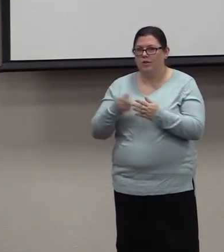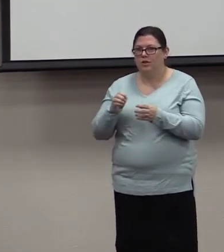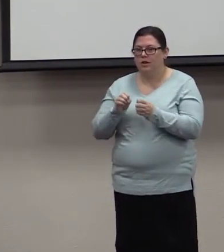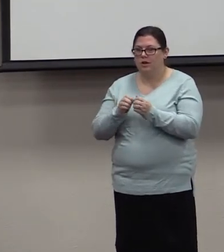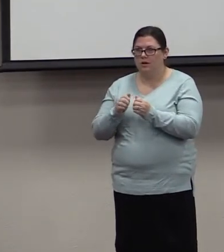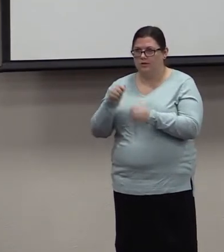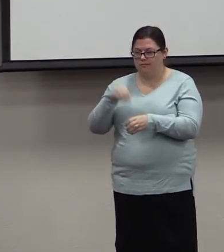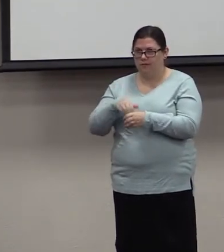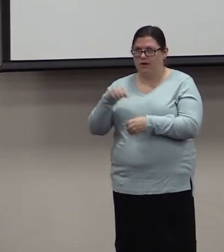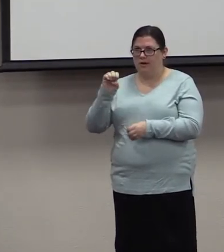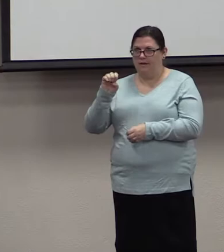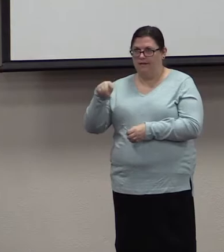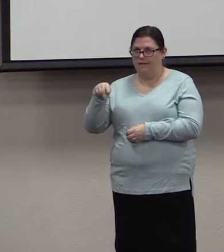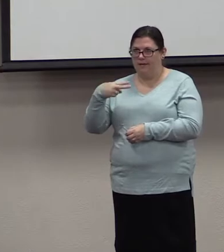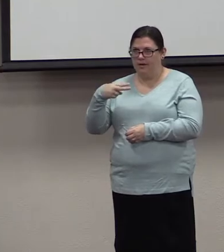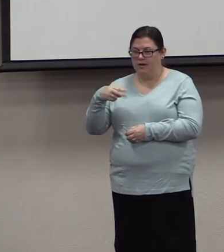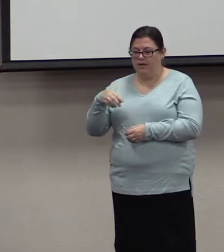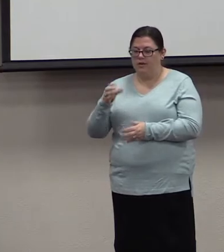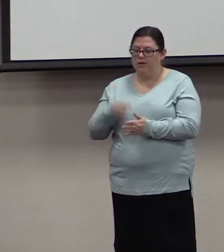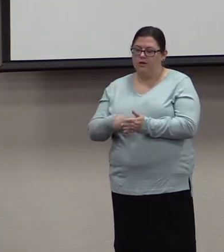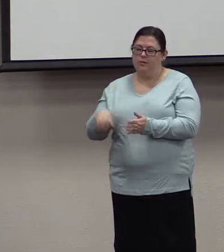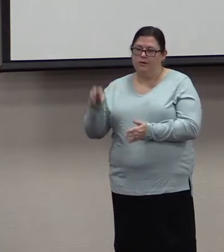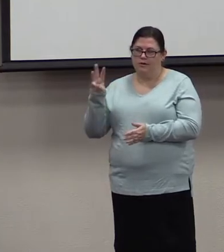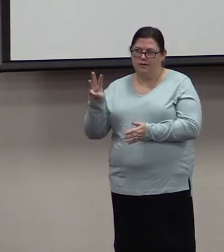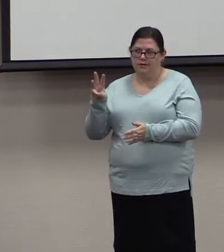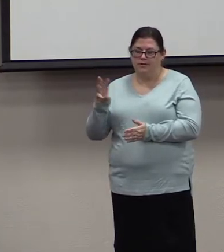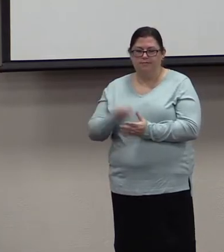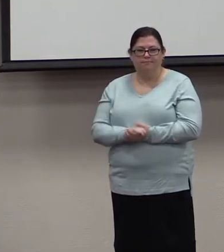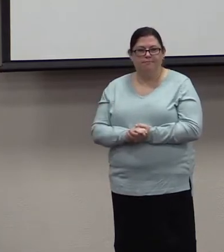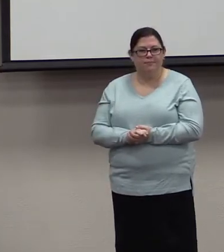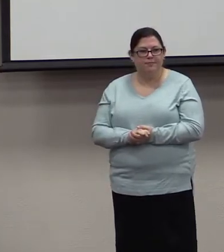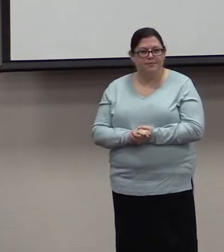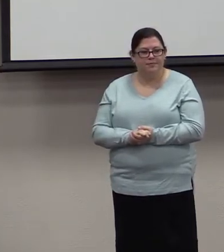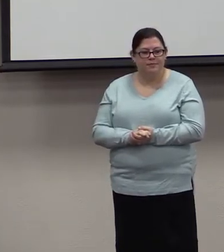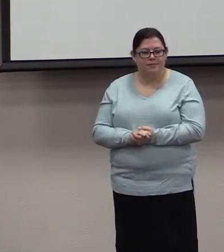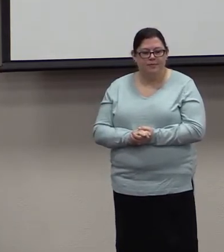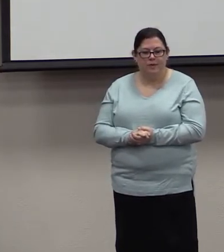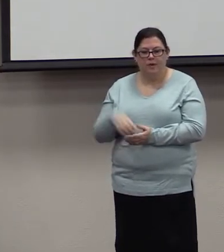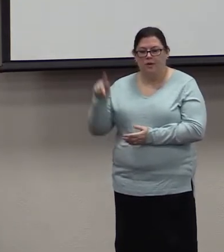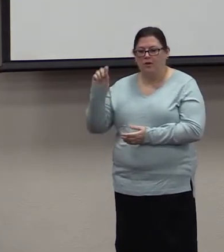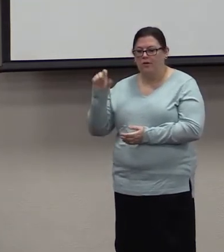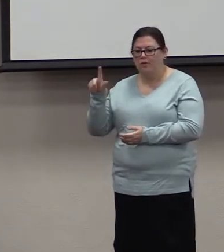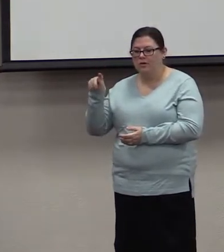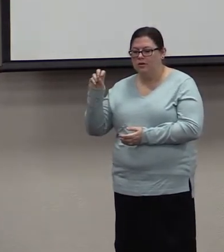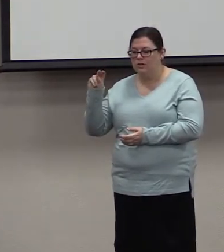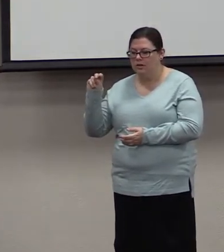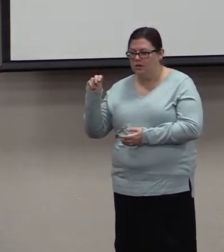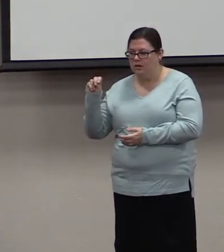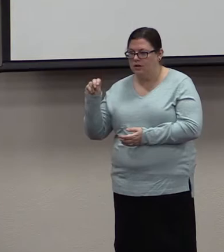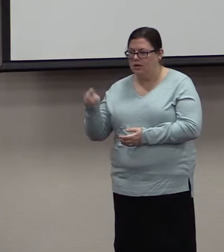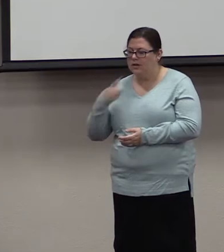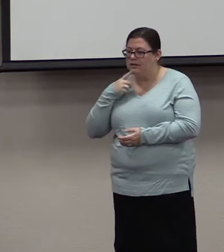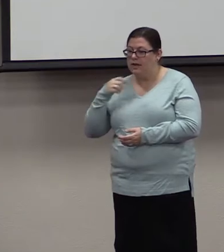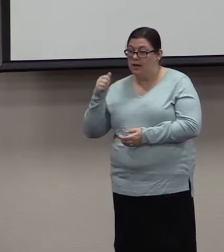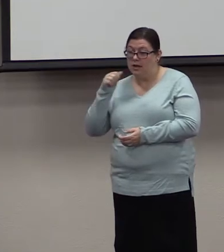with husbands and wives, when it comes to our relationship with people, why we love and submit,